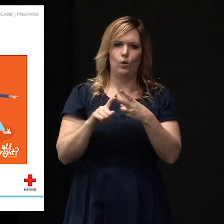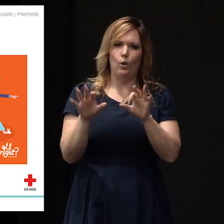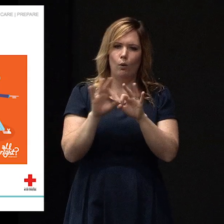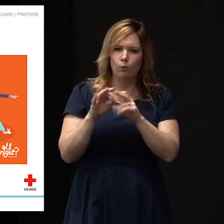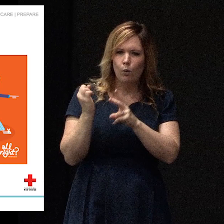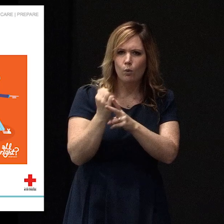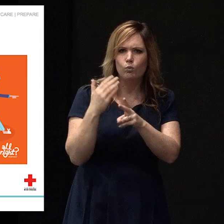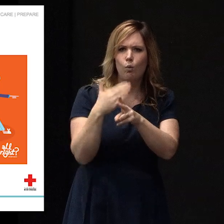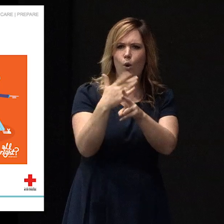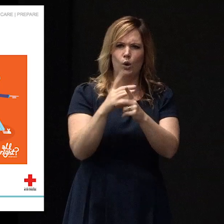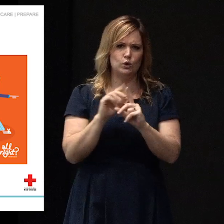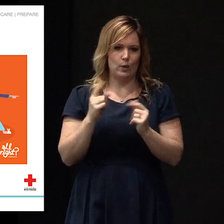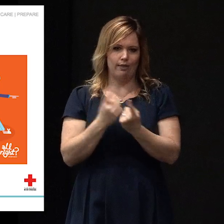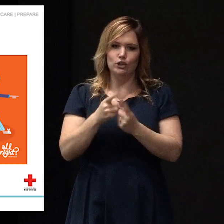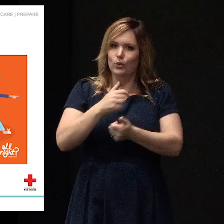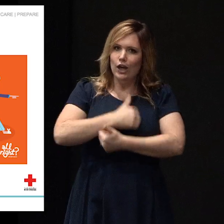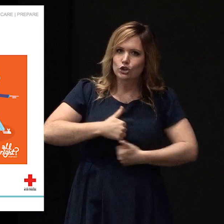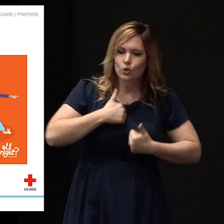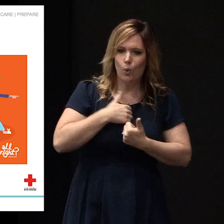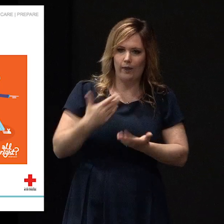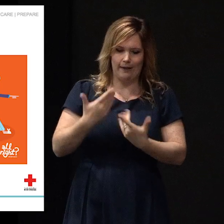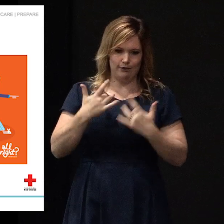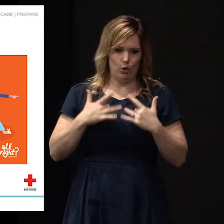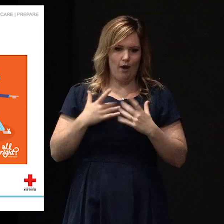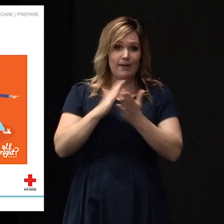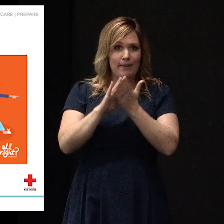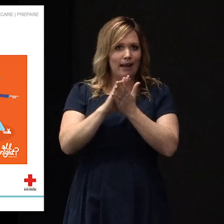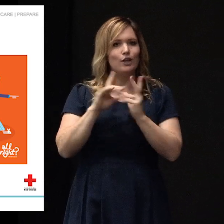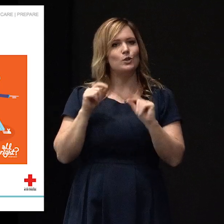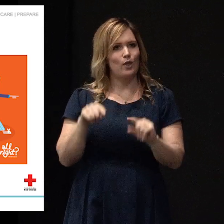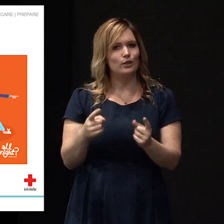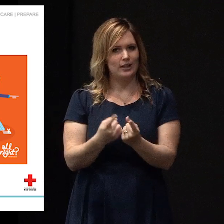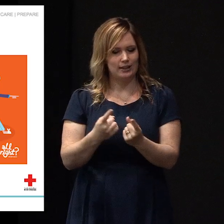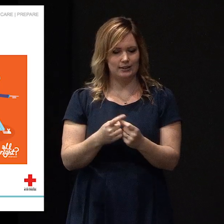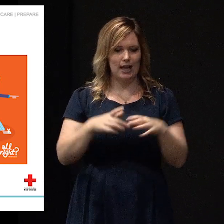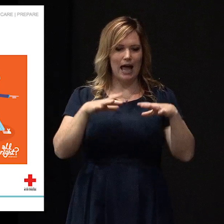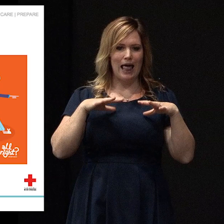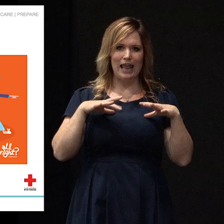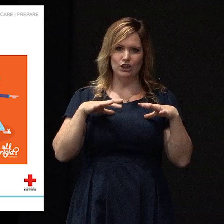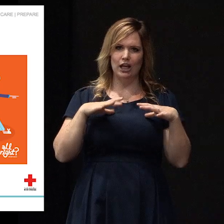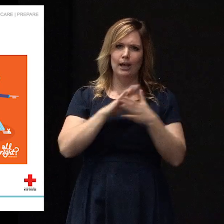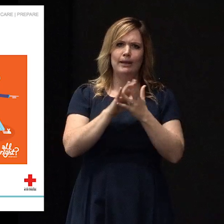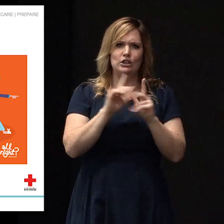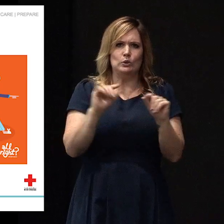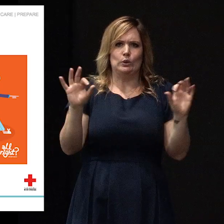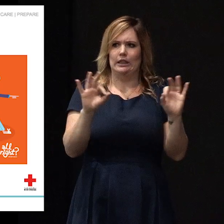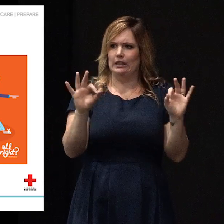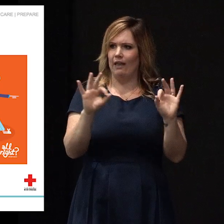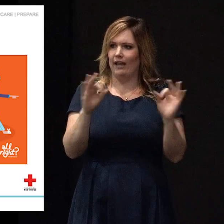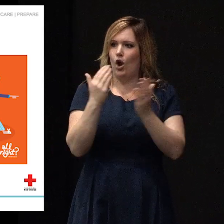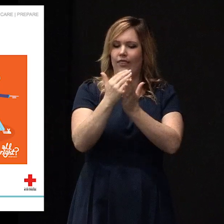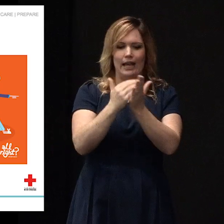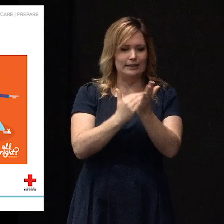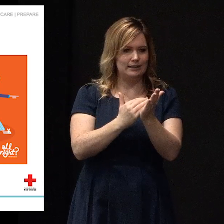may be, you know, whatever you find meaningful and enjoyable for you. Leisure is the time where you don't have anything on your list,